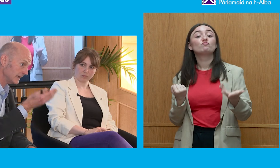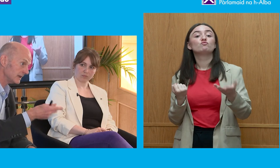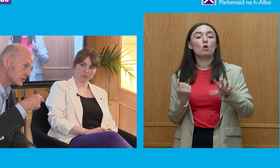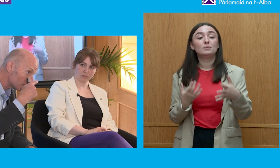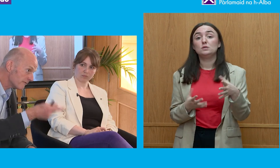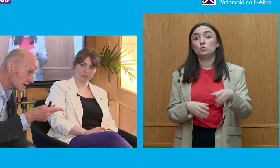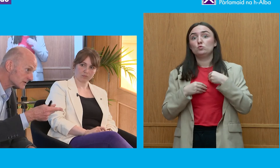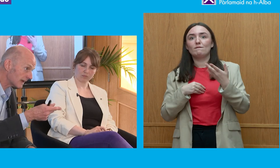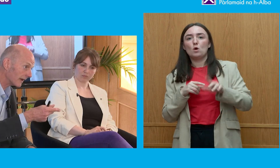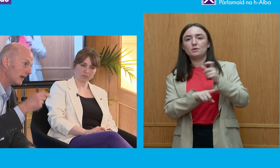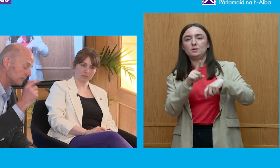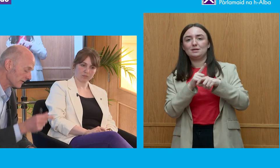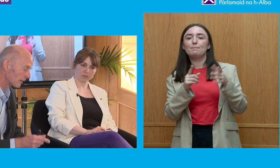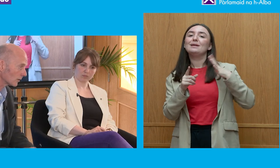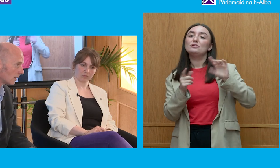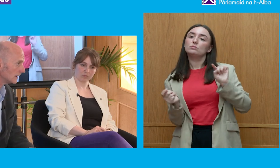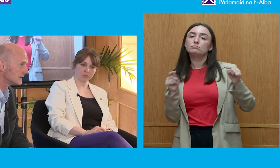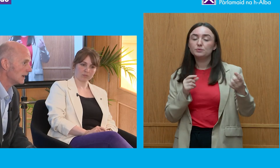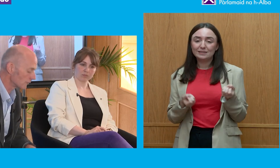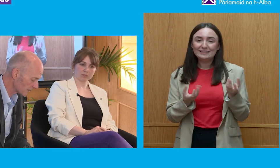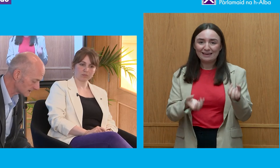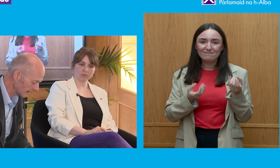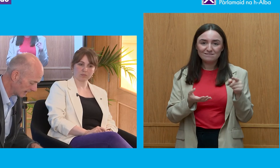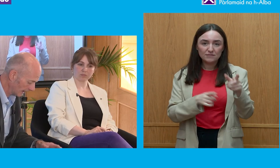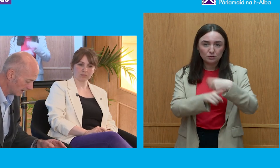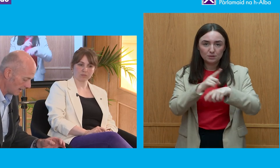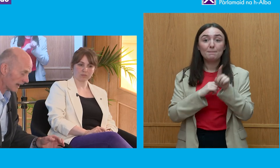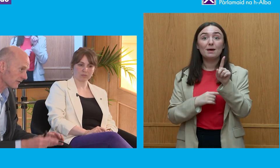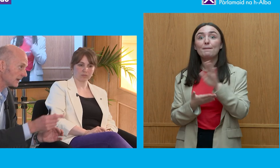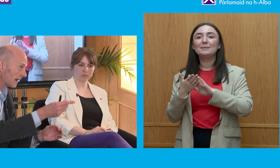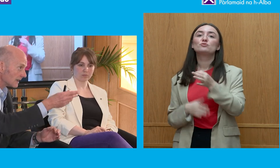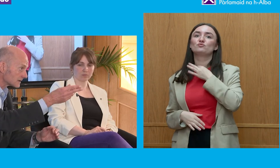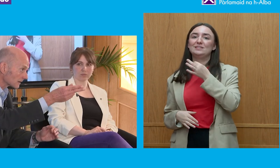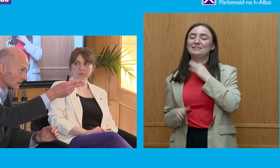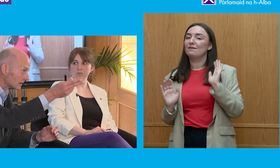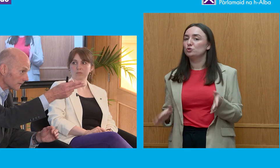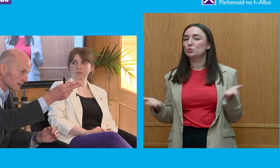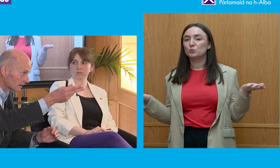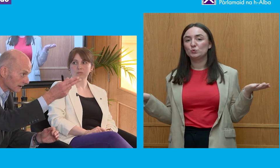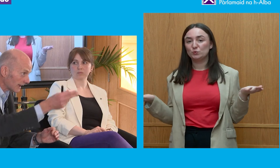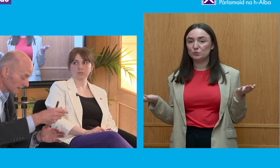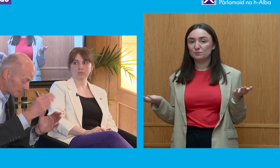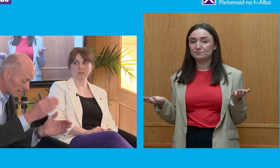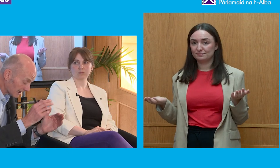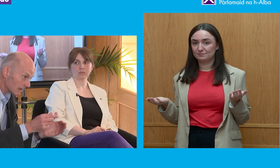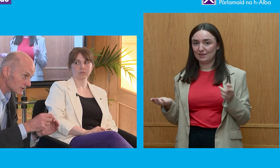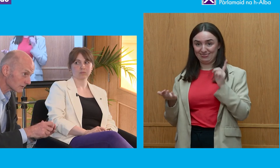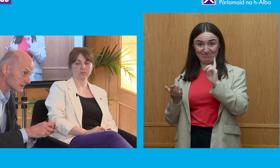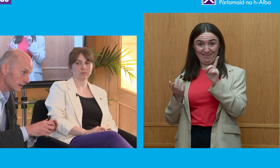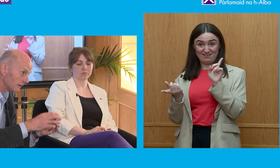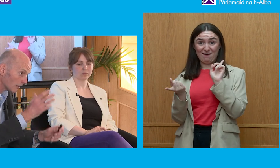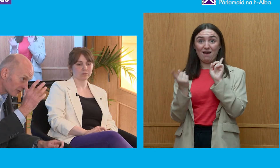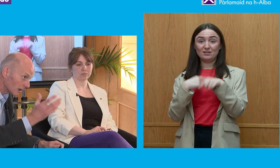and it needs to reverse that but that requires risk taking and I think that answers the question about the